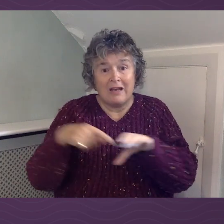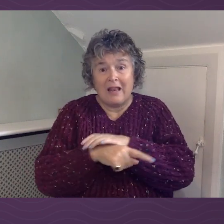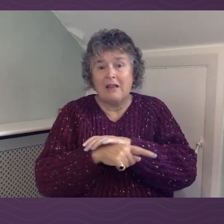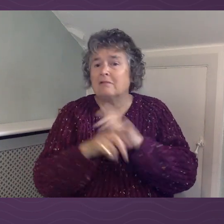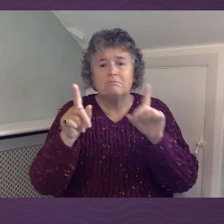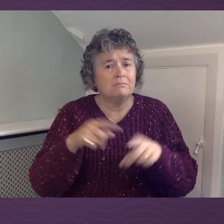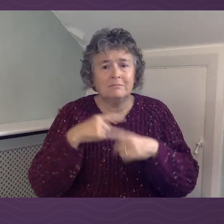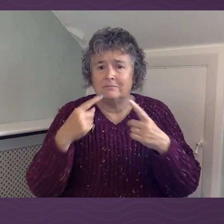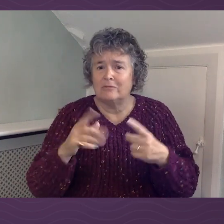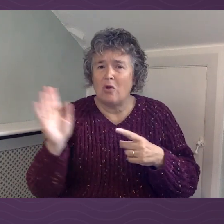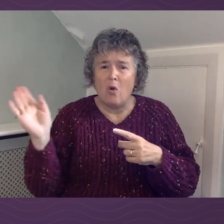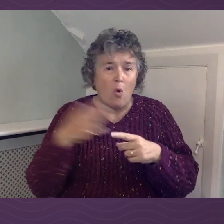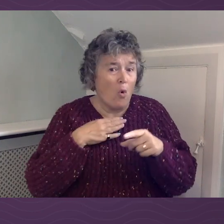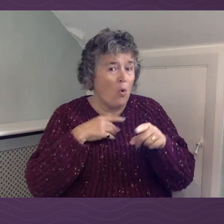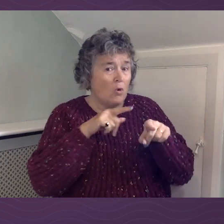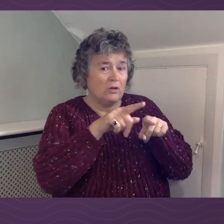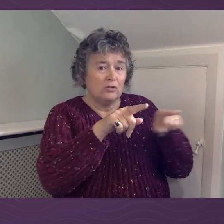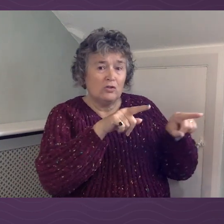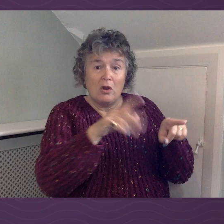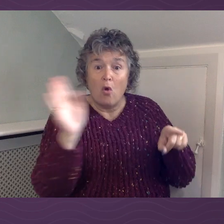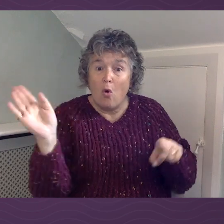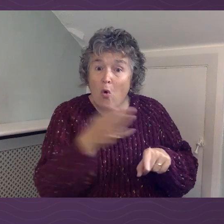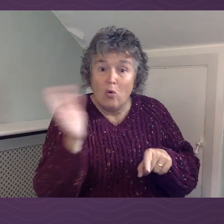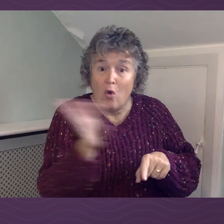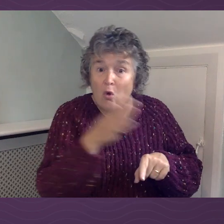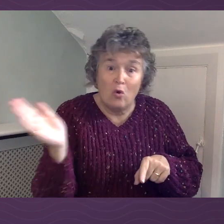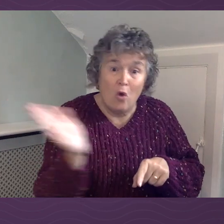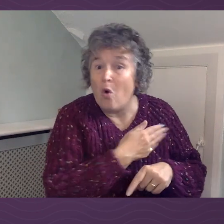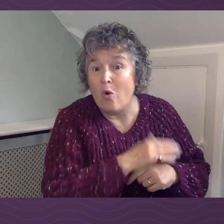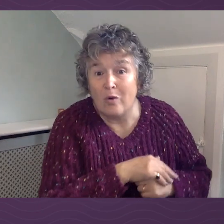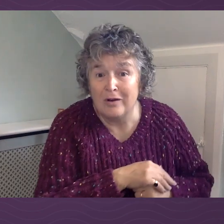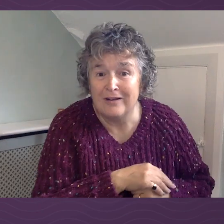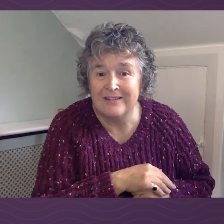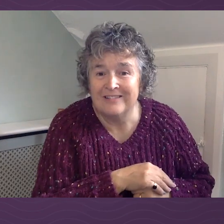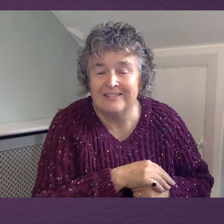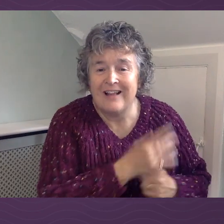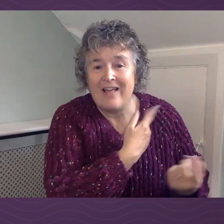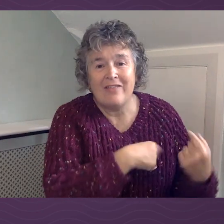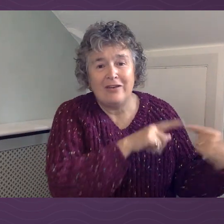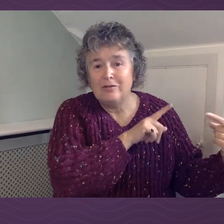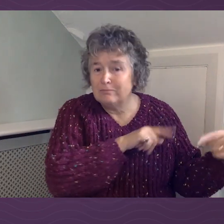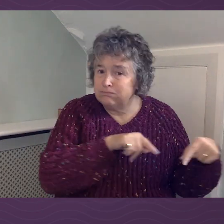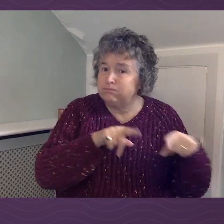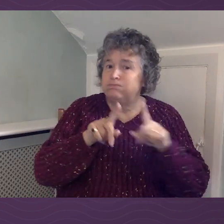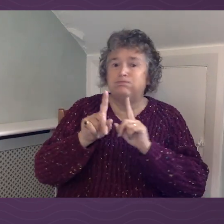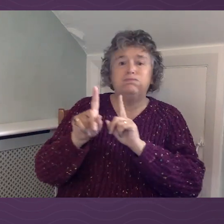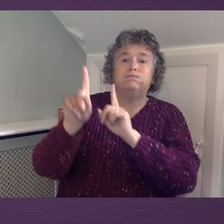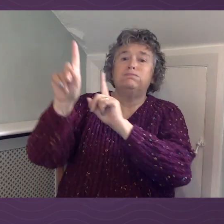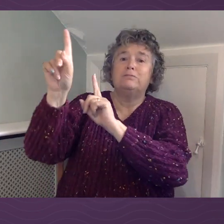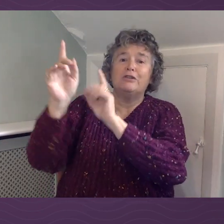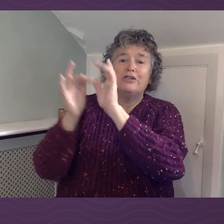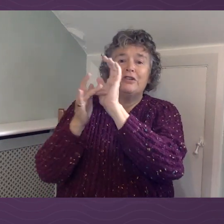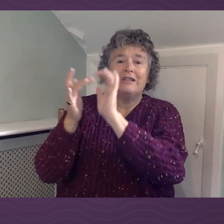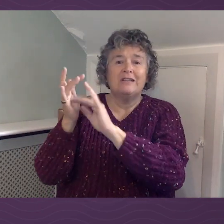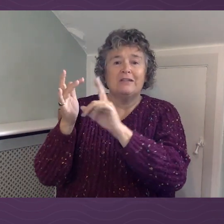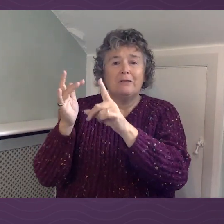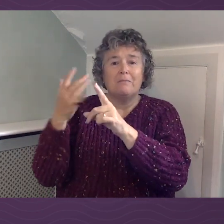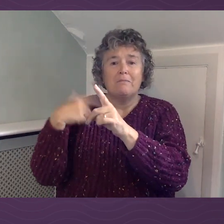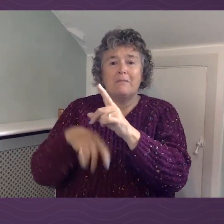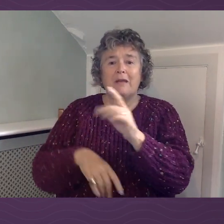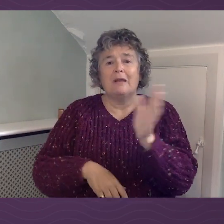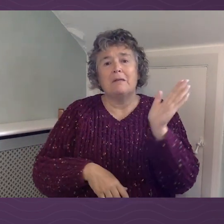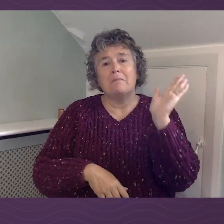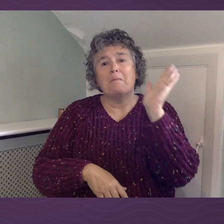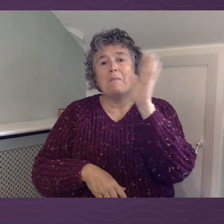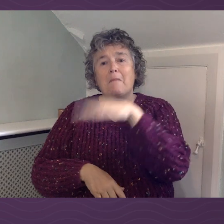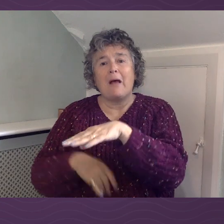astray. No exception. And it says that when you come to Jesus, you have returned